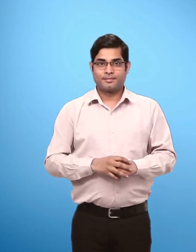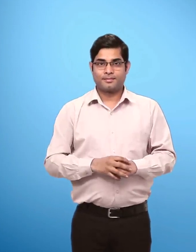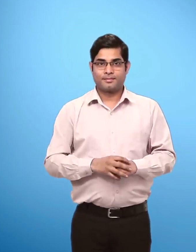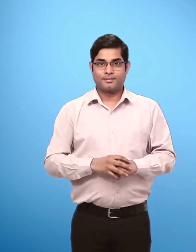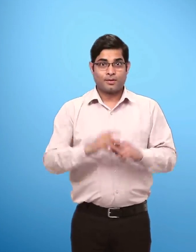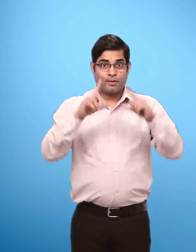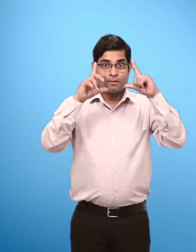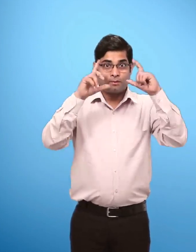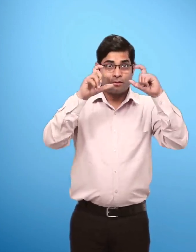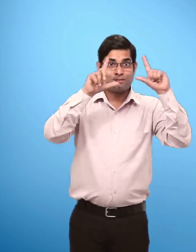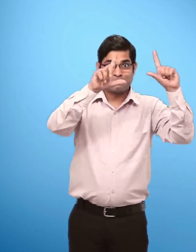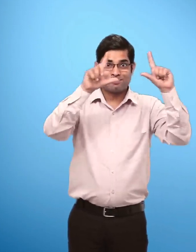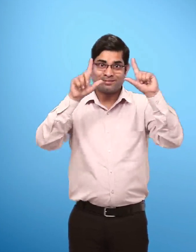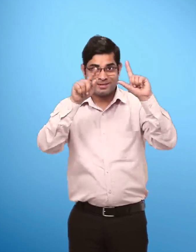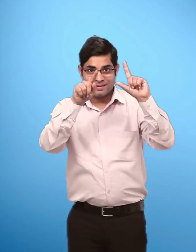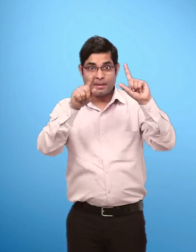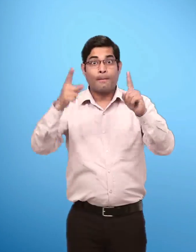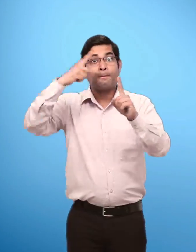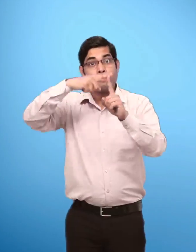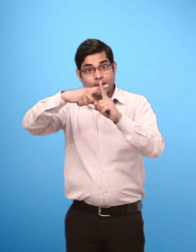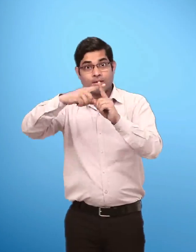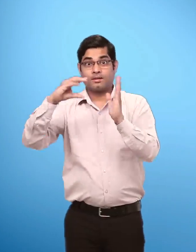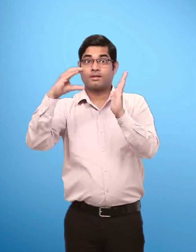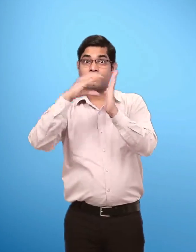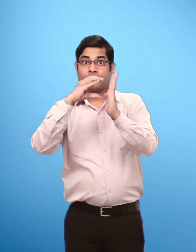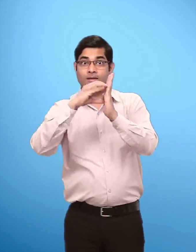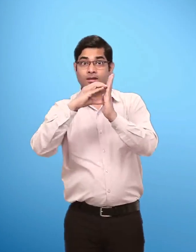Each part has a picture and some text.